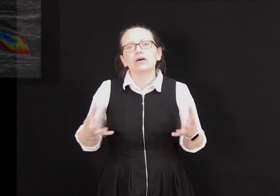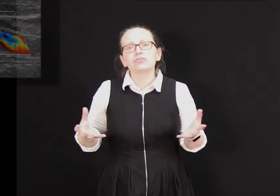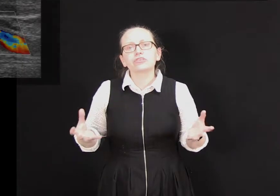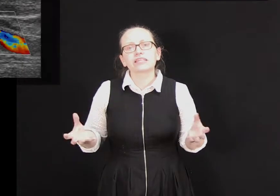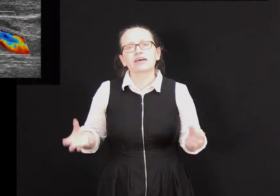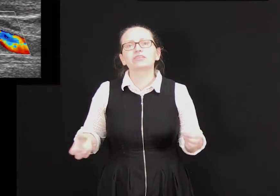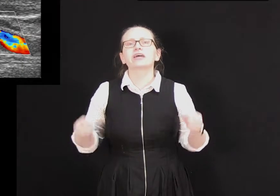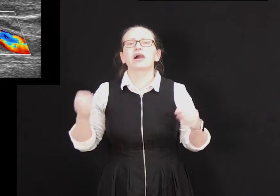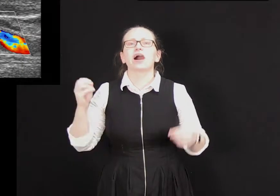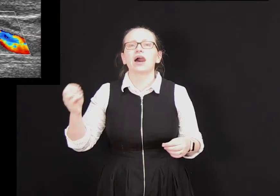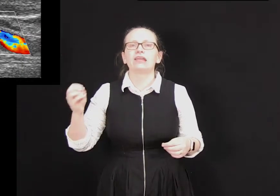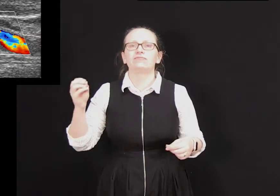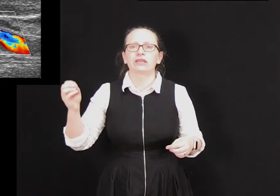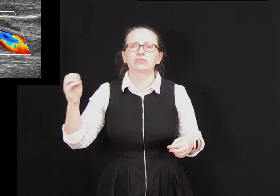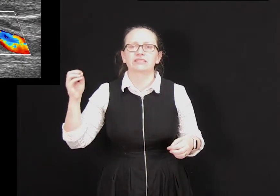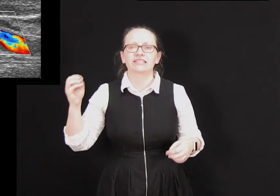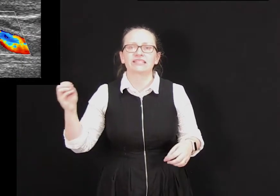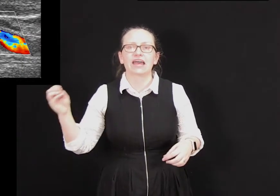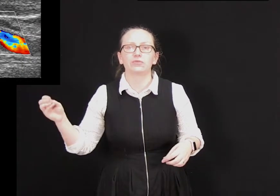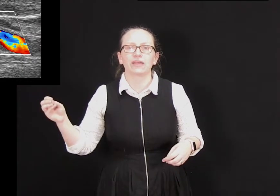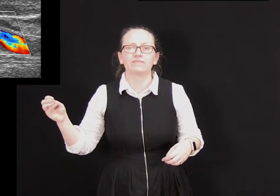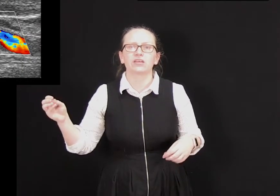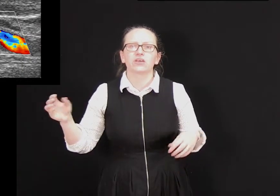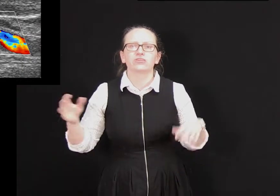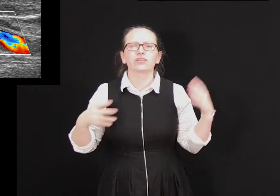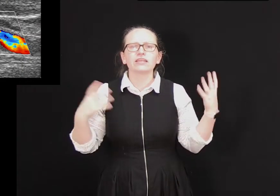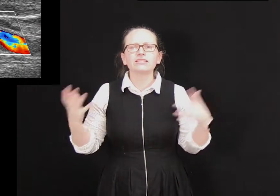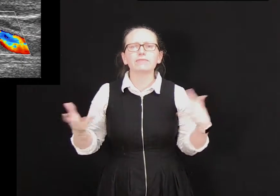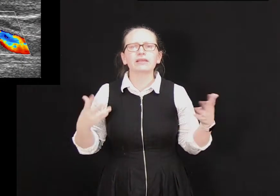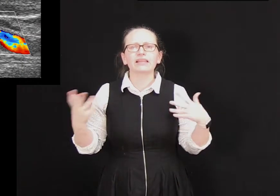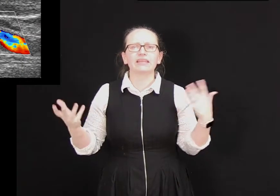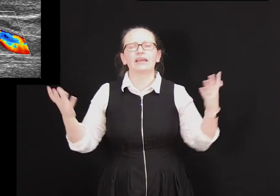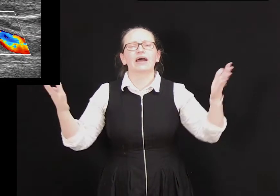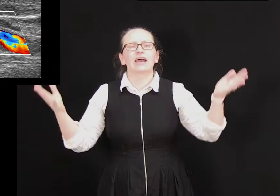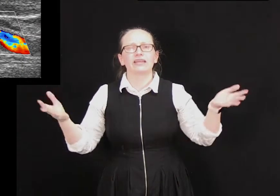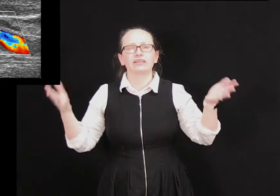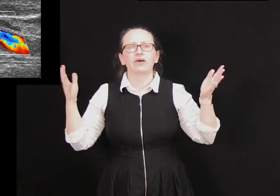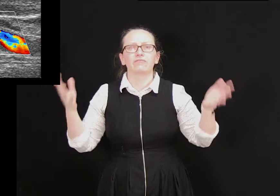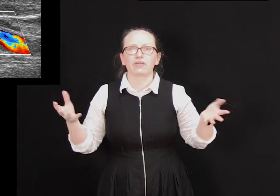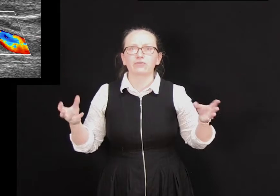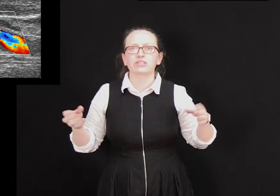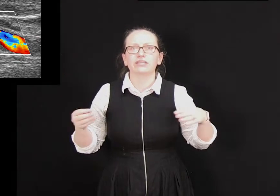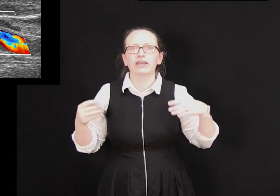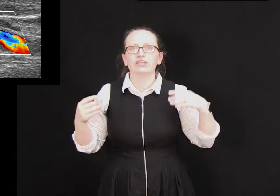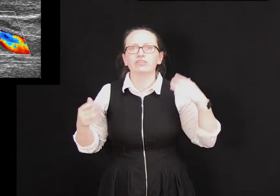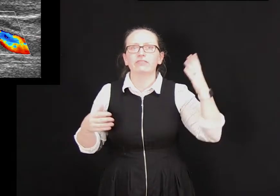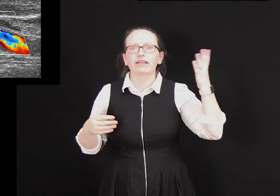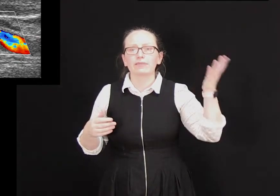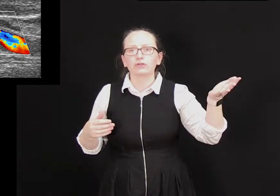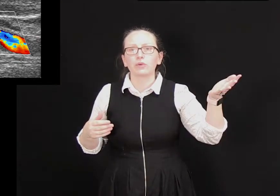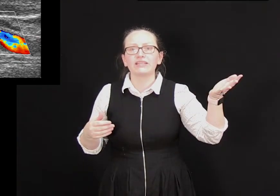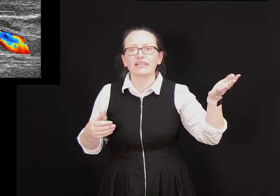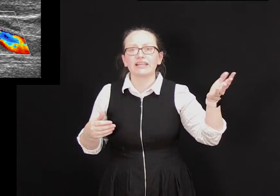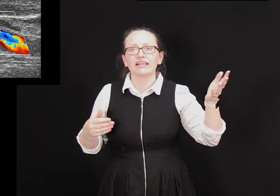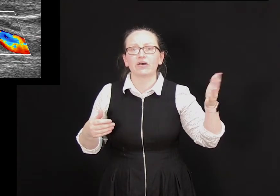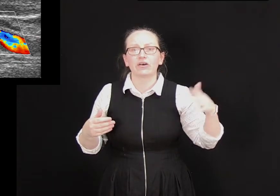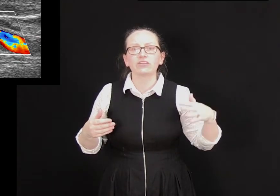Ultrasounds are high frequency sound waves so they typically are in the frequency range of around about 20 kilohertz